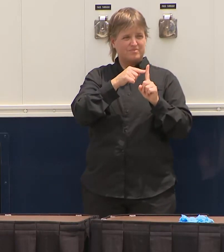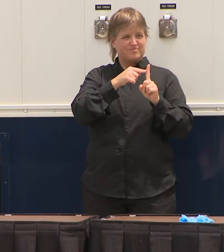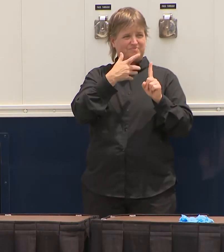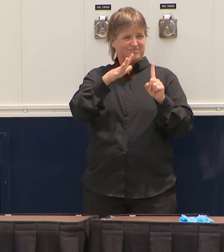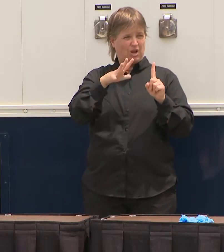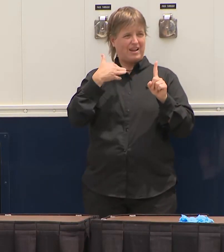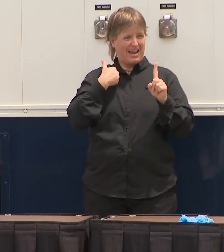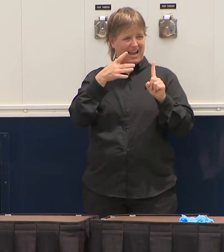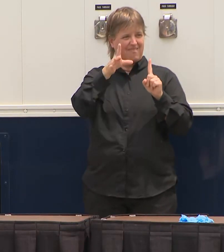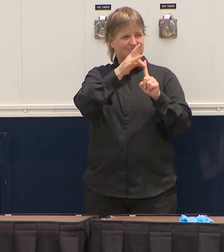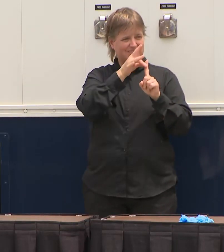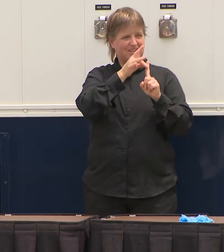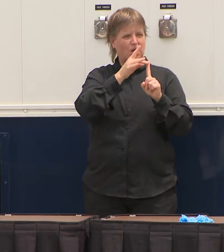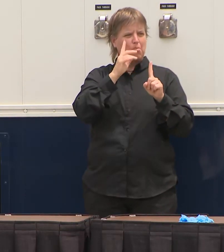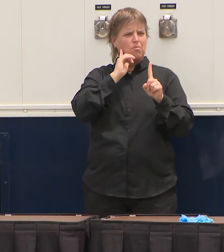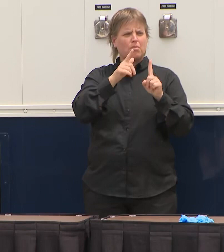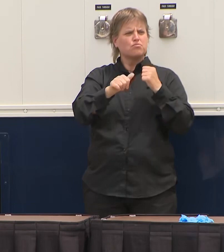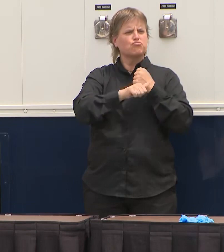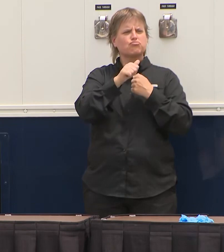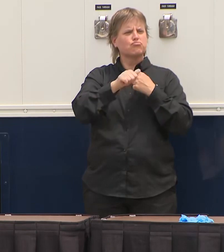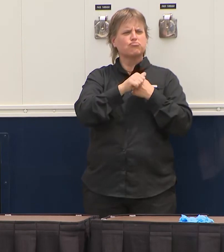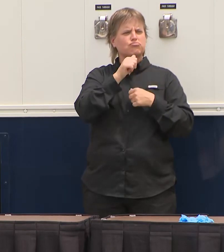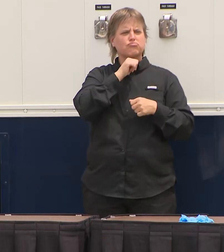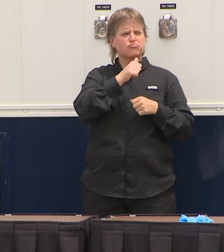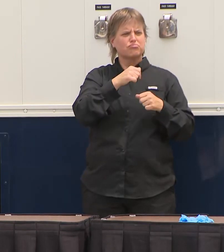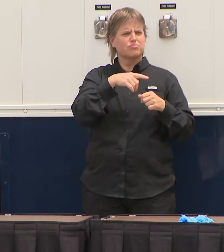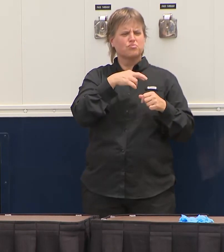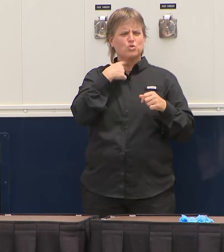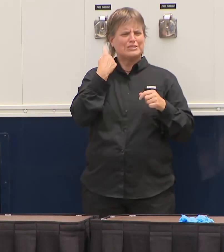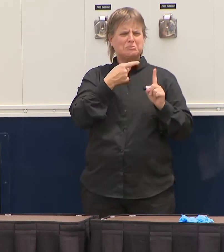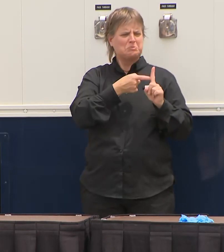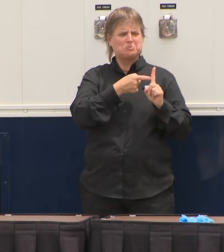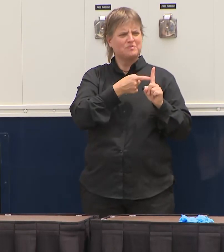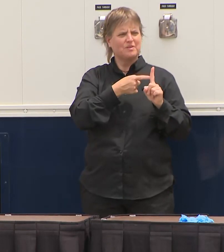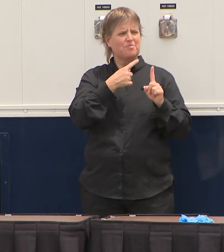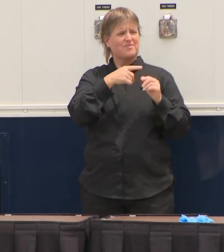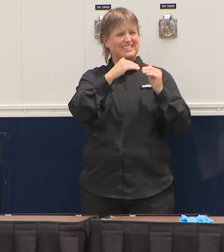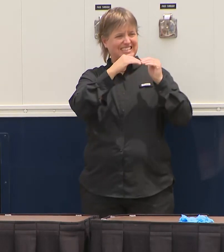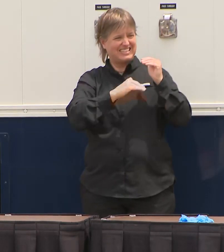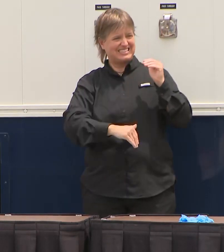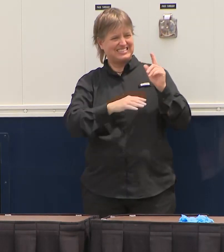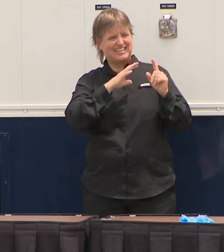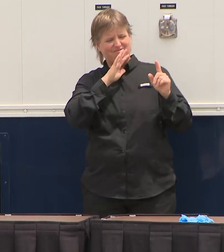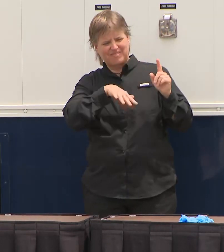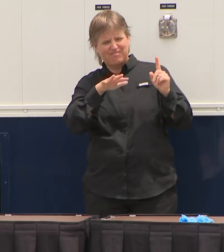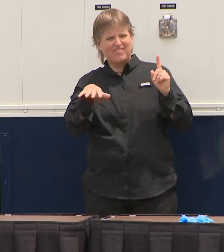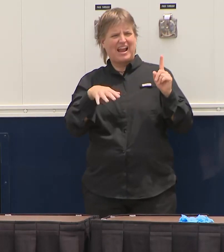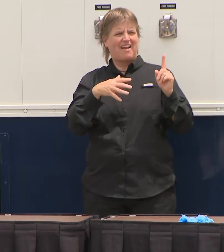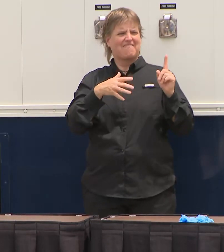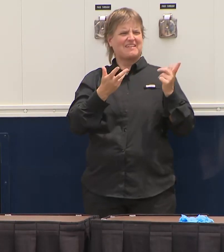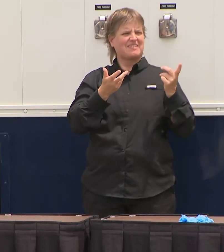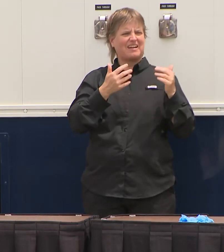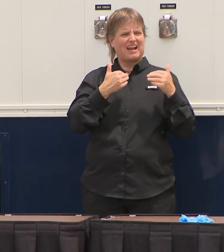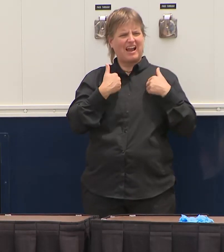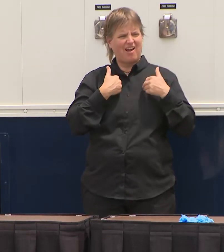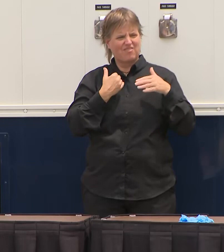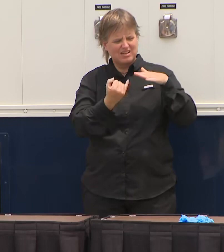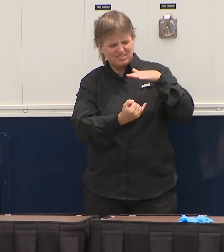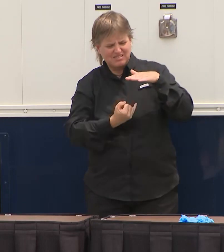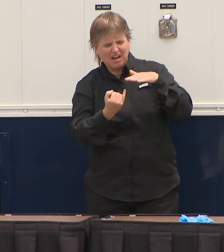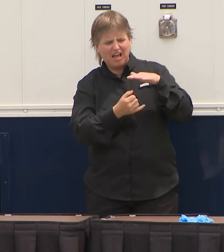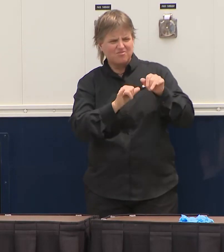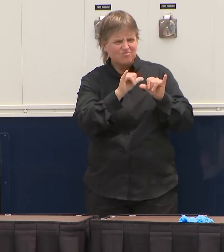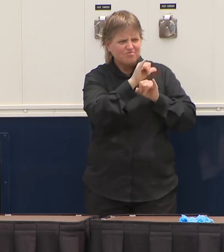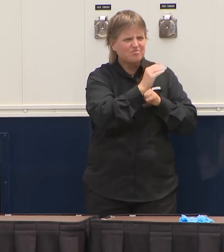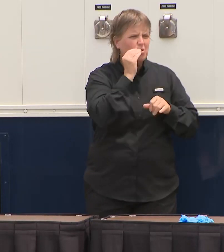are people who are under 55. A lot of them don't have health problems. Those are people that are positive. They isolate. A lot of them are fine. Some other